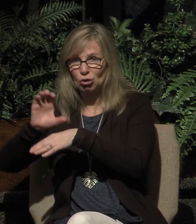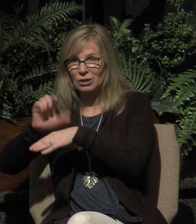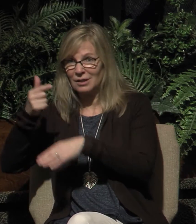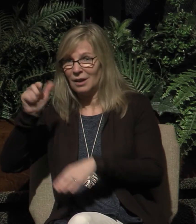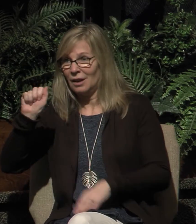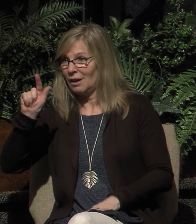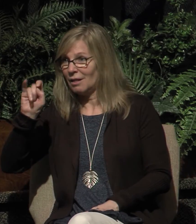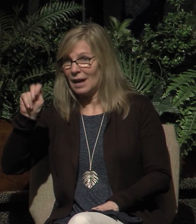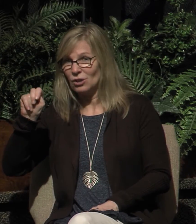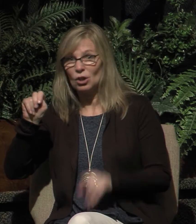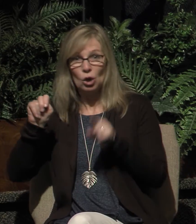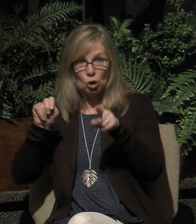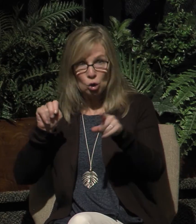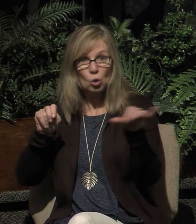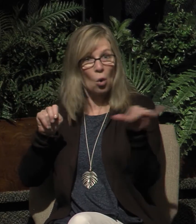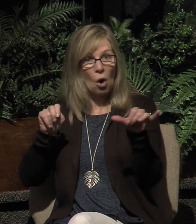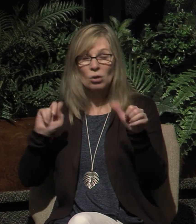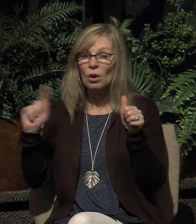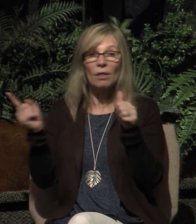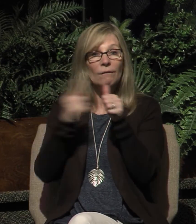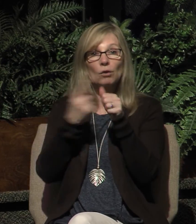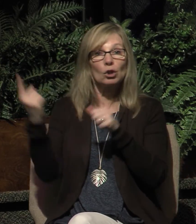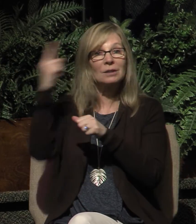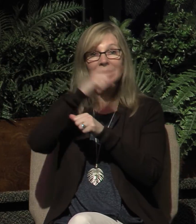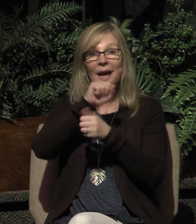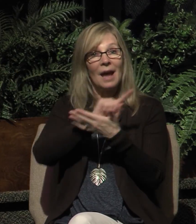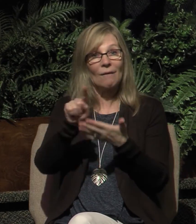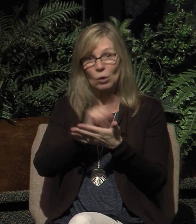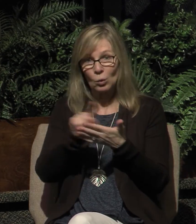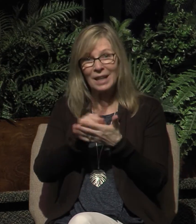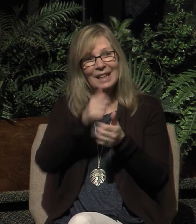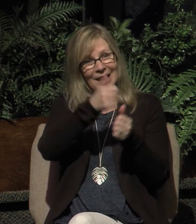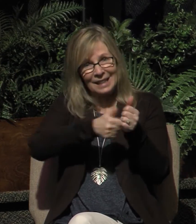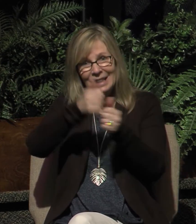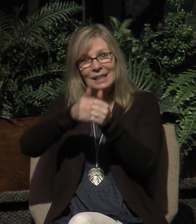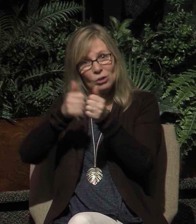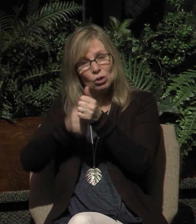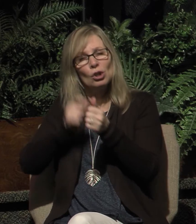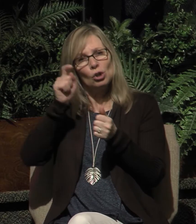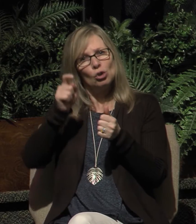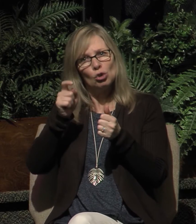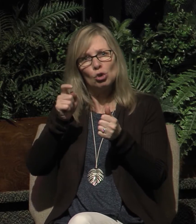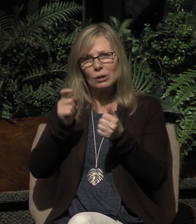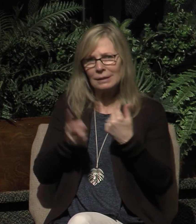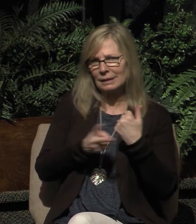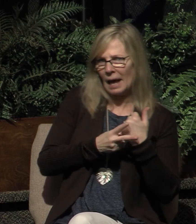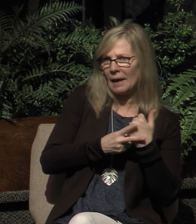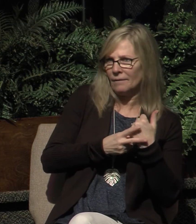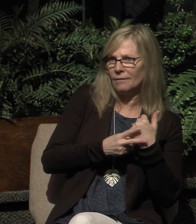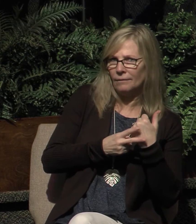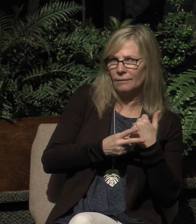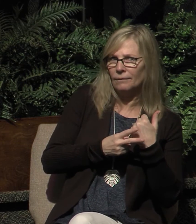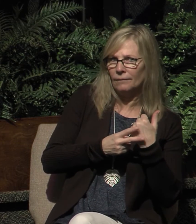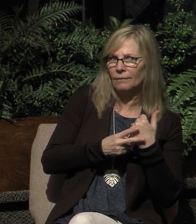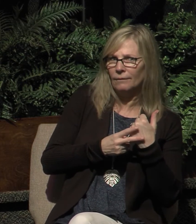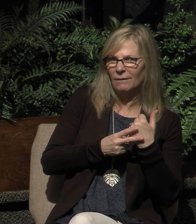also. On the first day of every week, each one of you is to put aside and save as he may